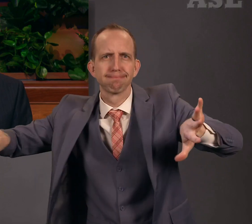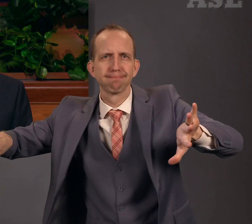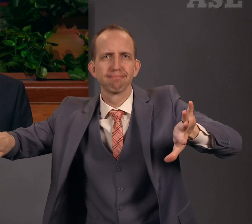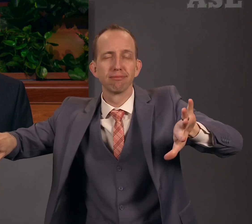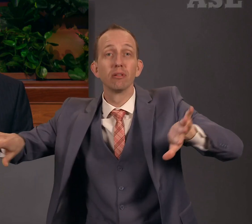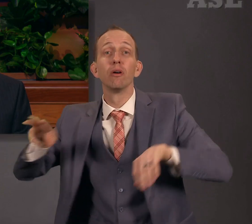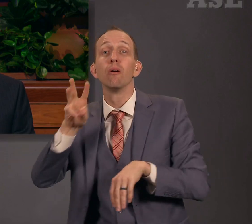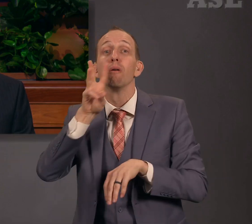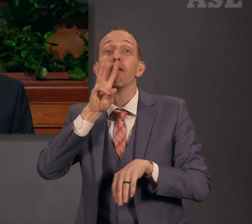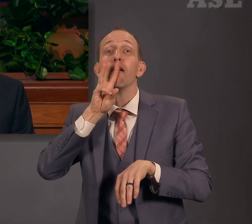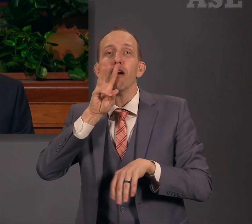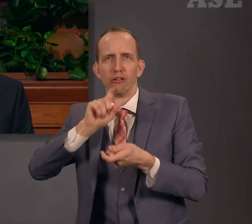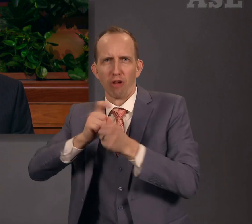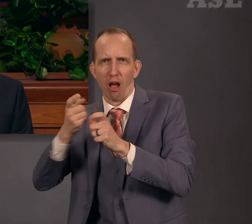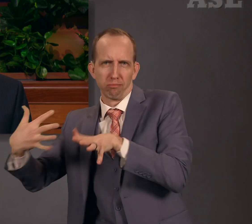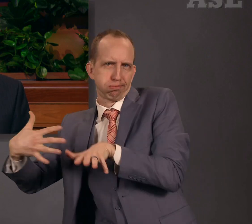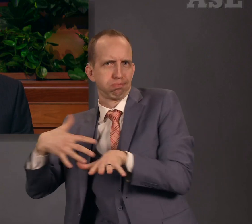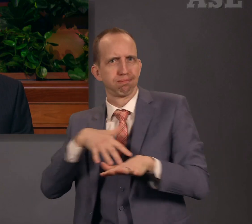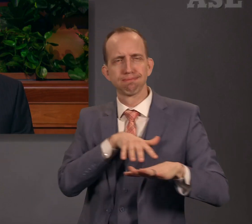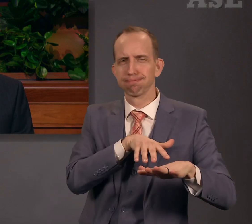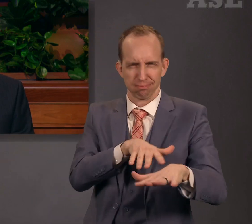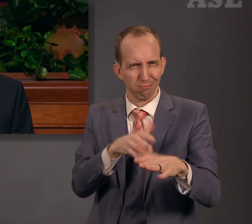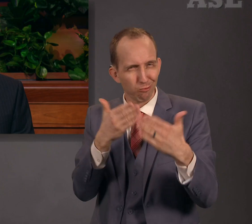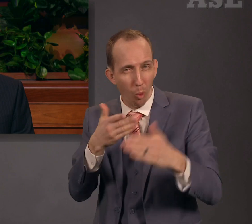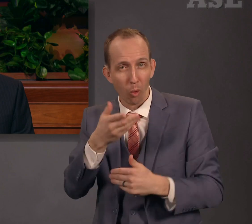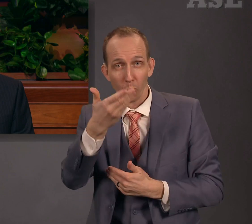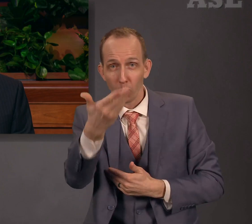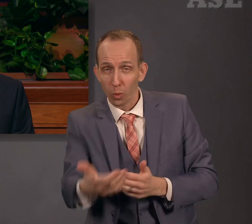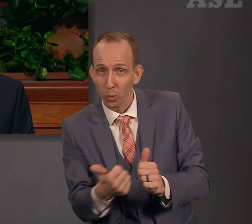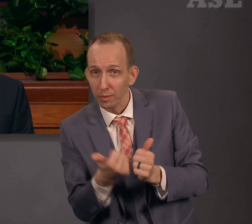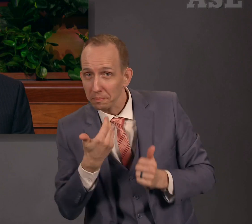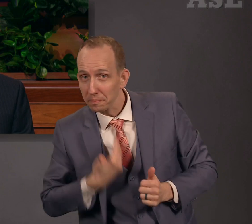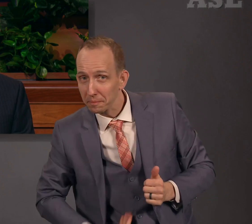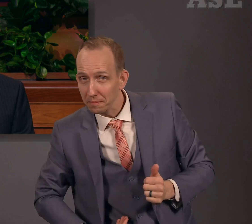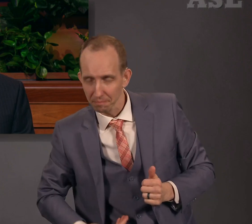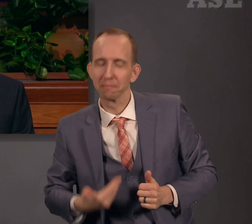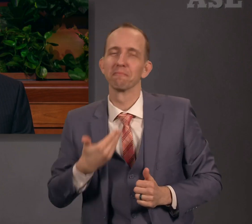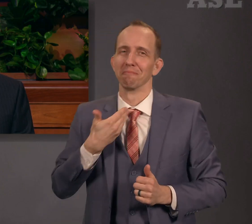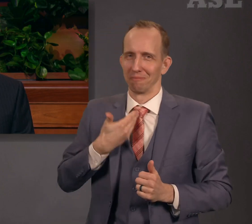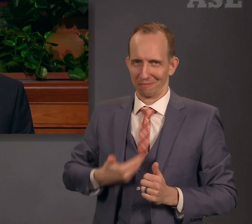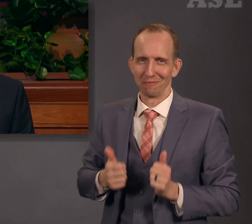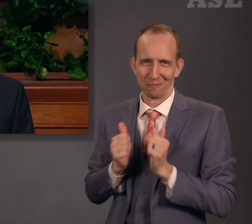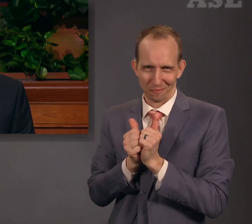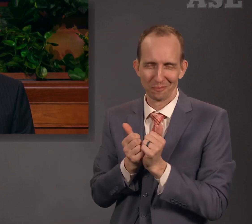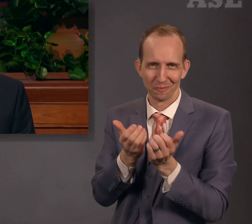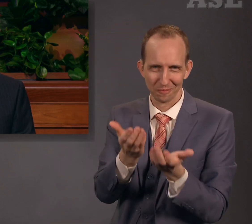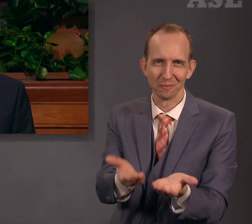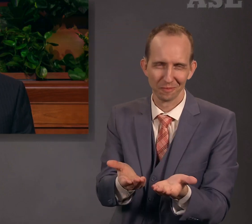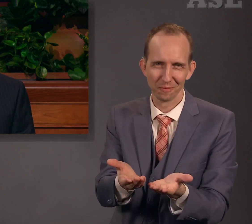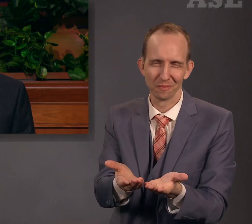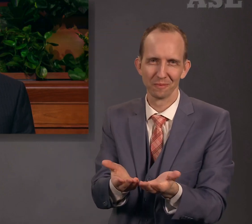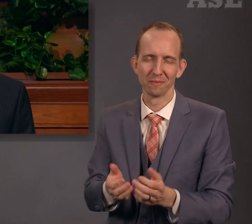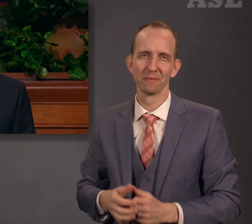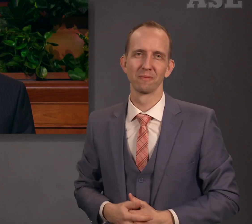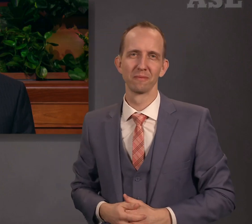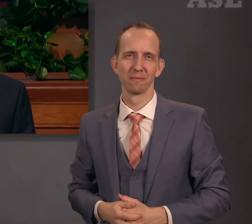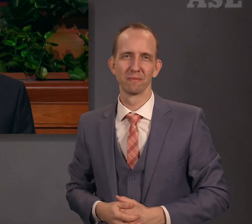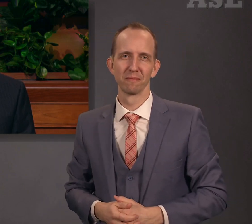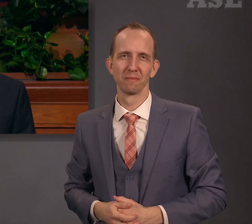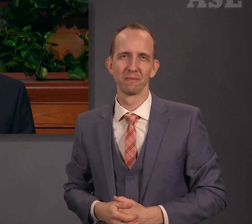And thou shalt abide in me, and I in you. Therefore, walk